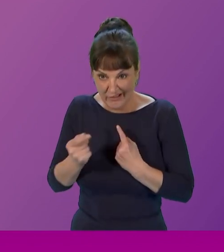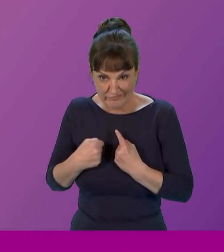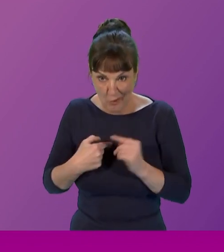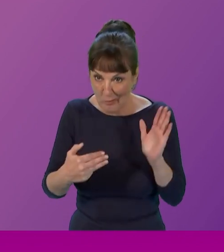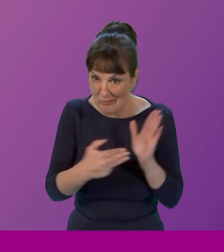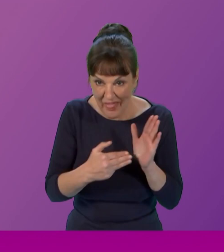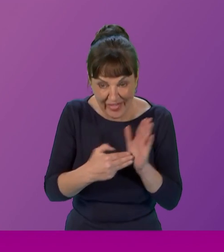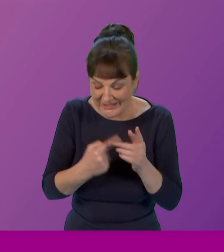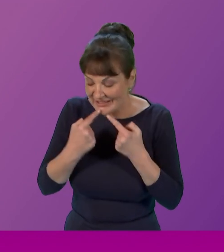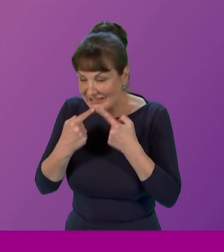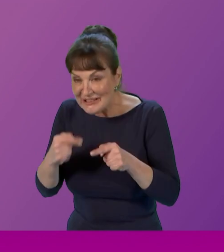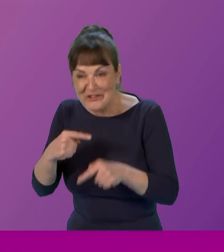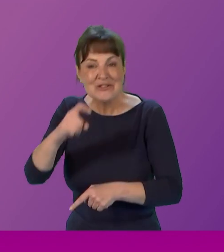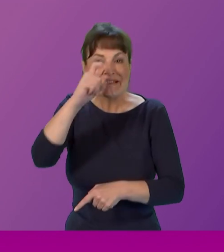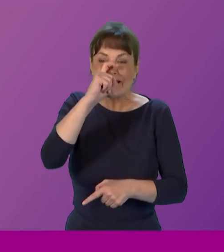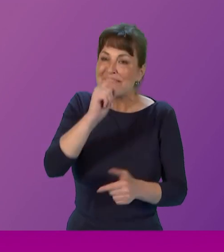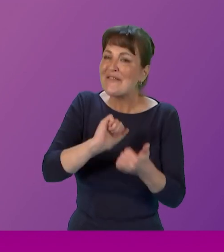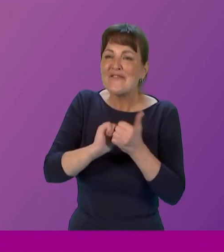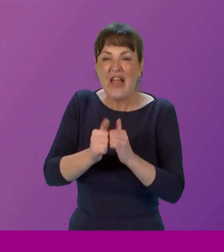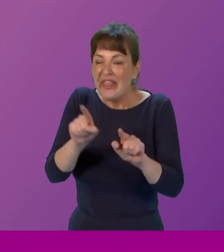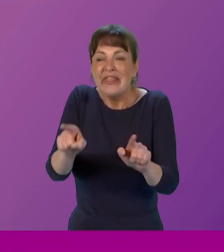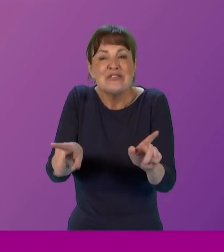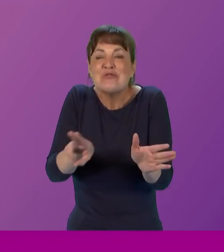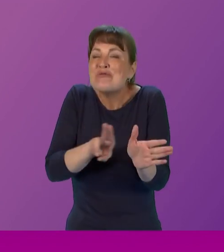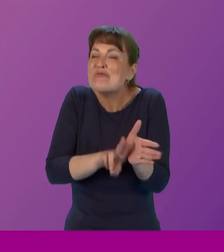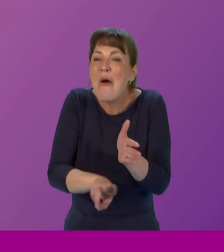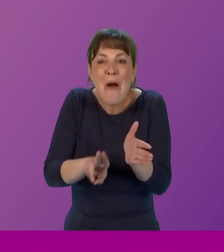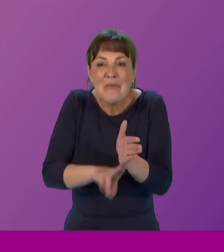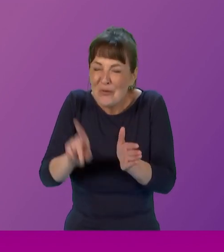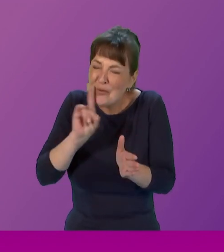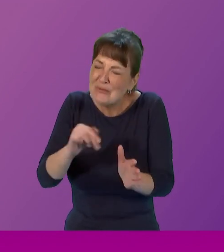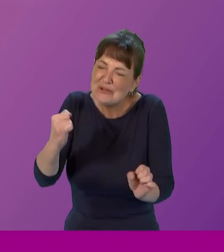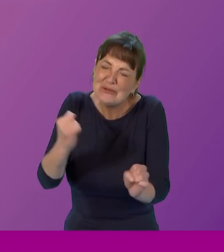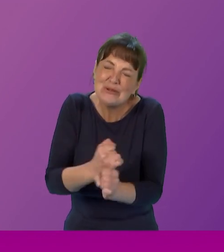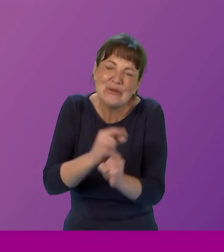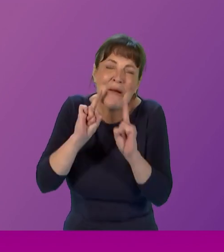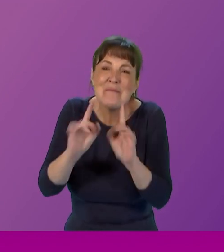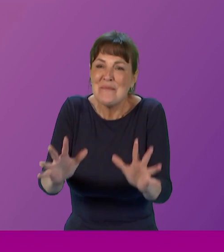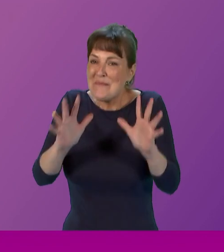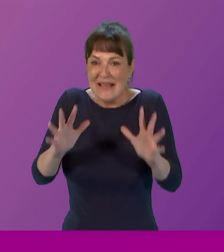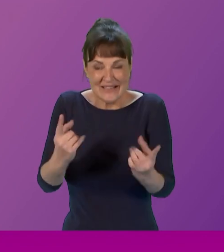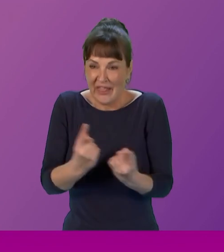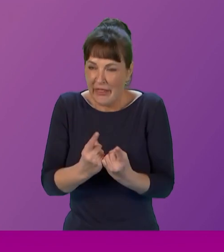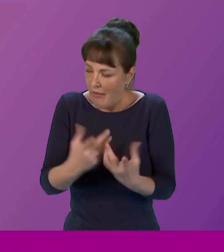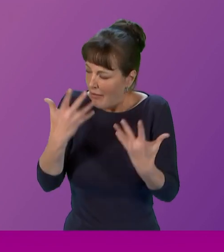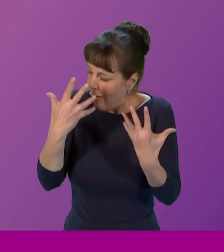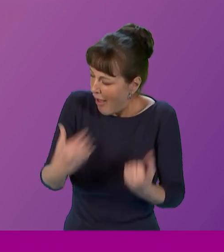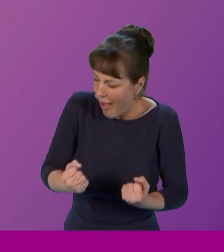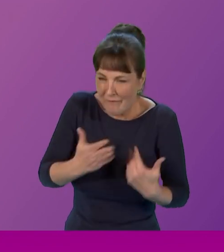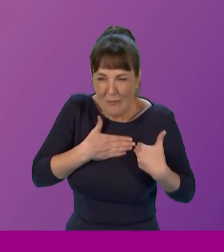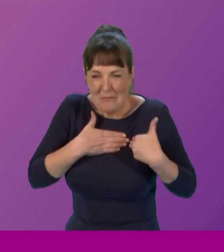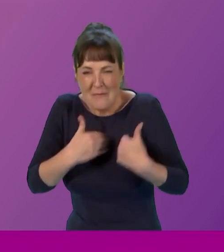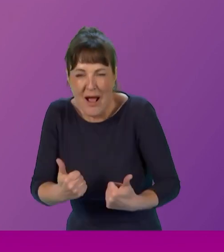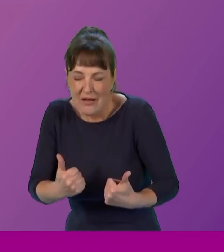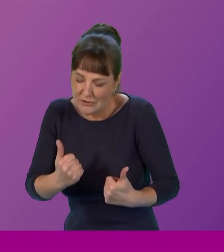sisters and our friends these ordinary women do extraordinary things and make compassion courage generosity